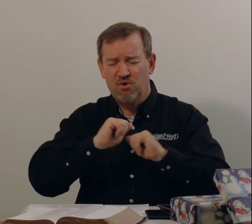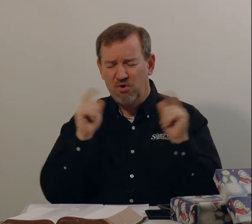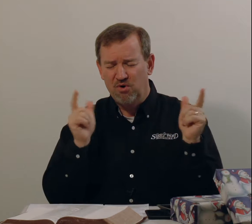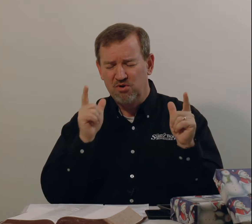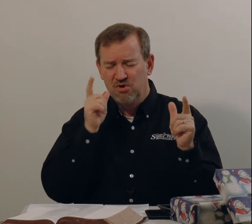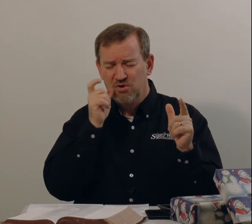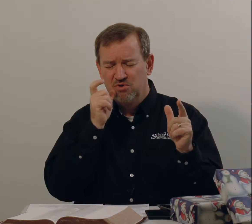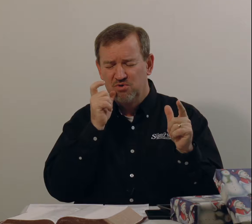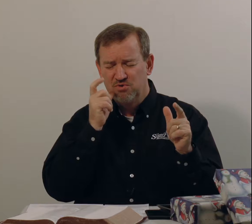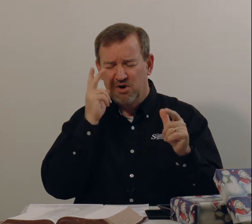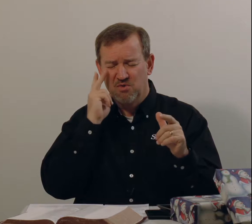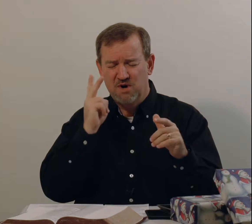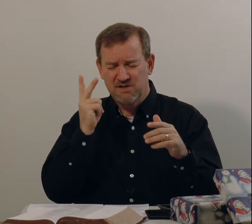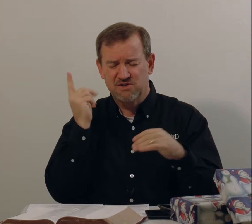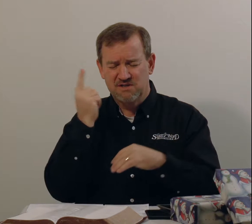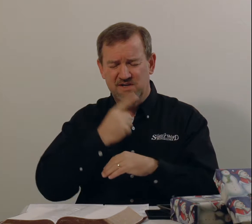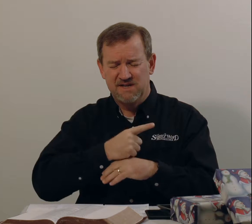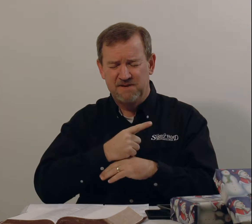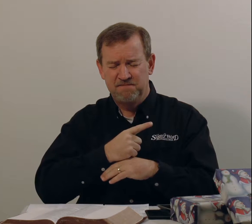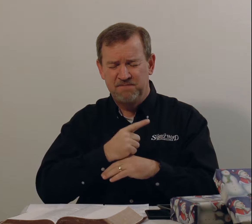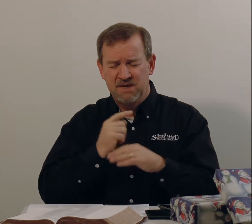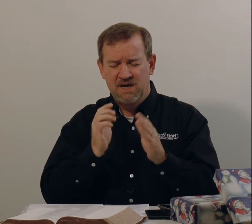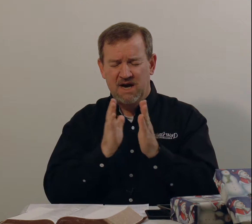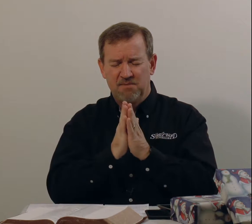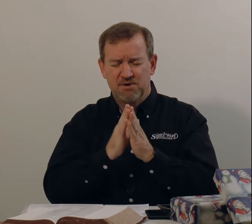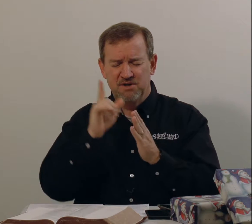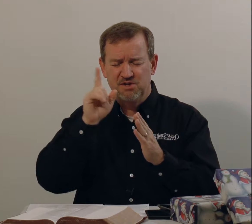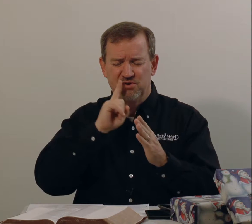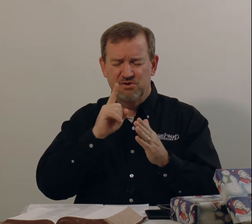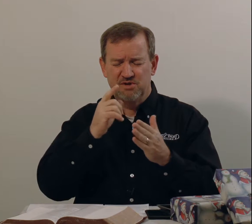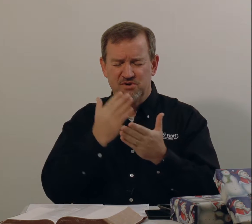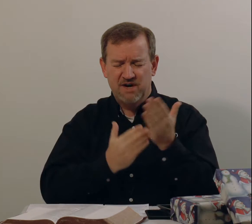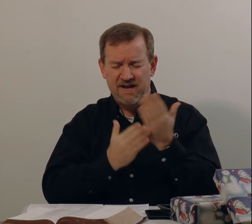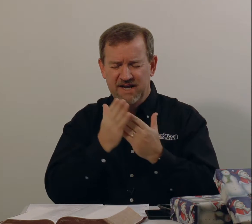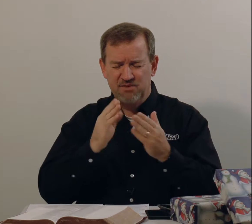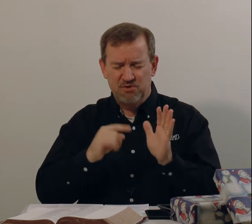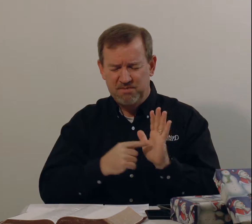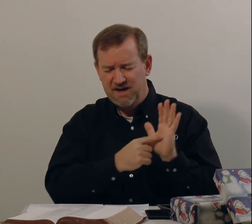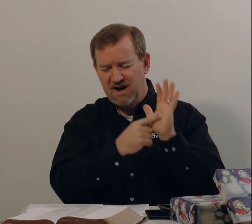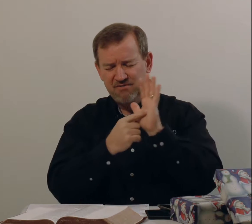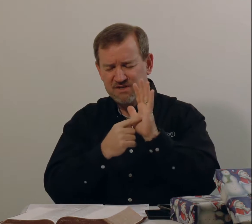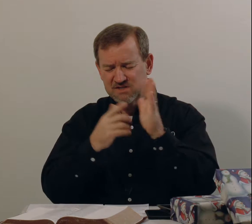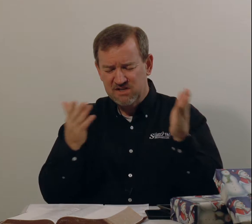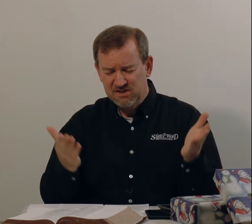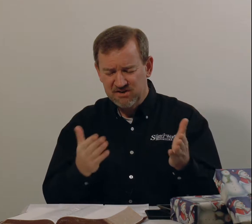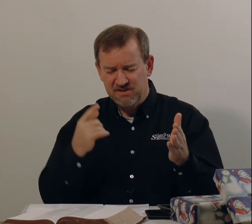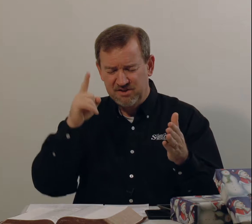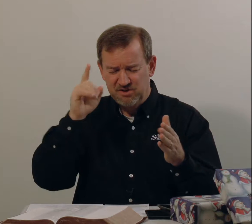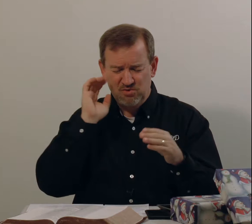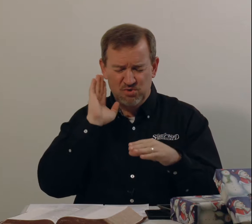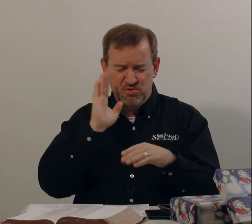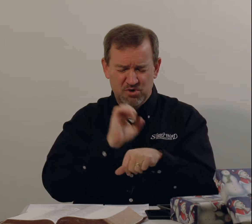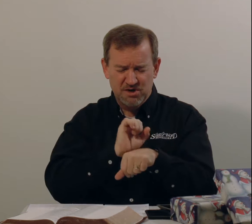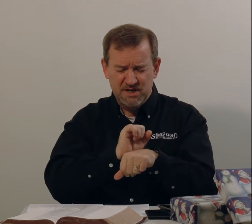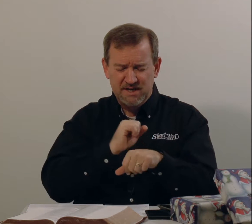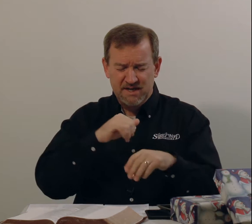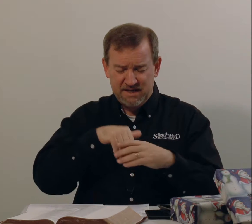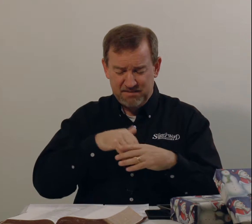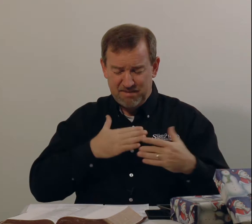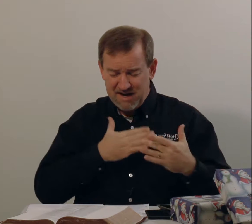all who are watching today. I pray that your hand would be obvious here and that you will work in my